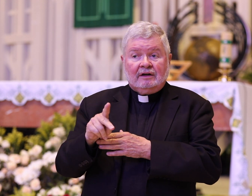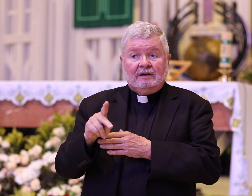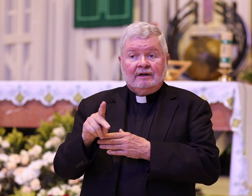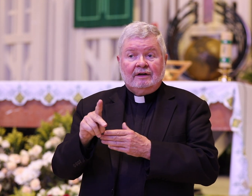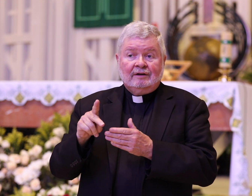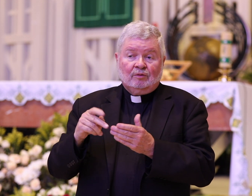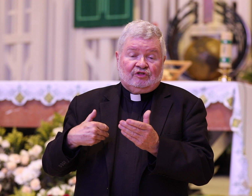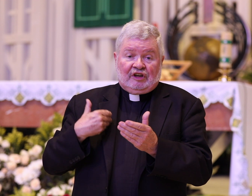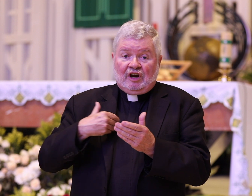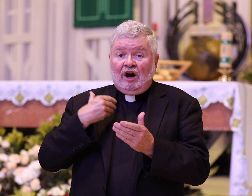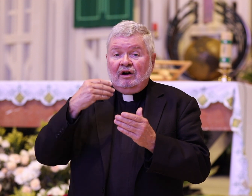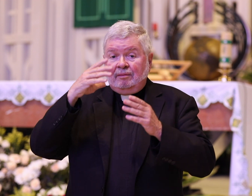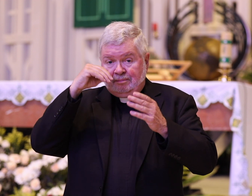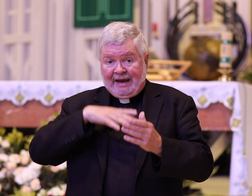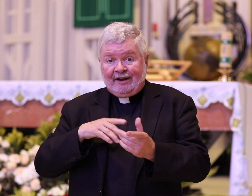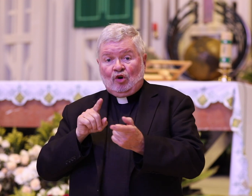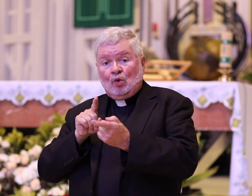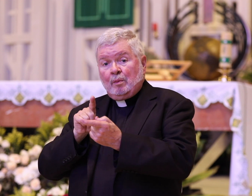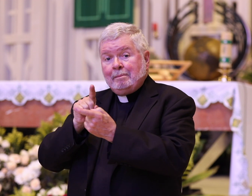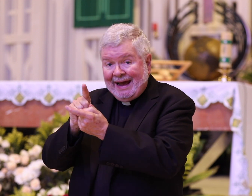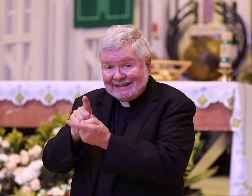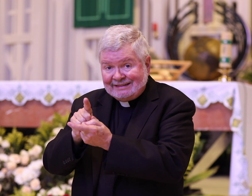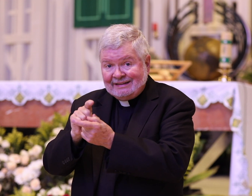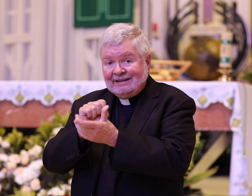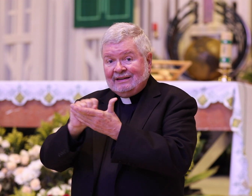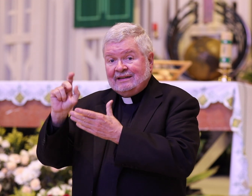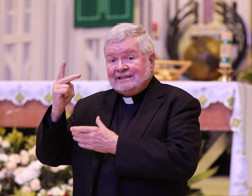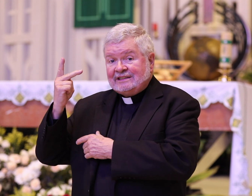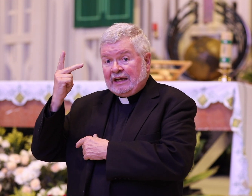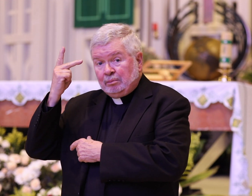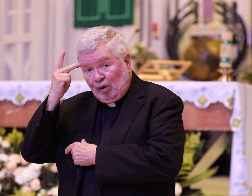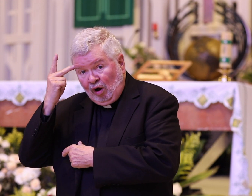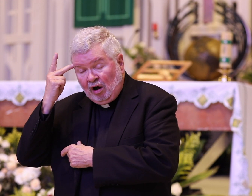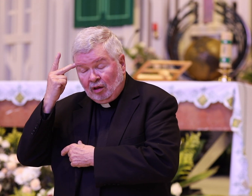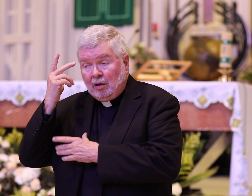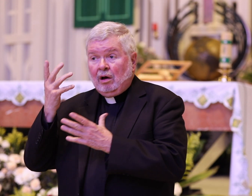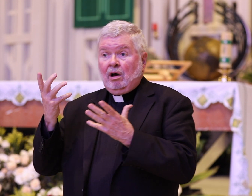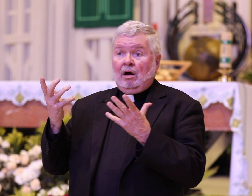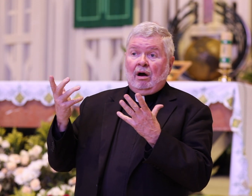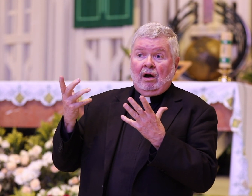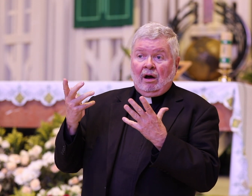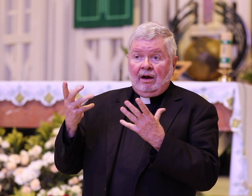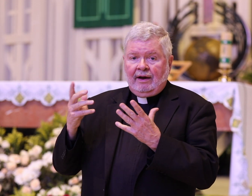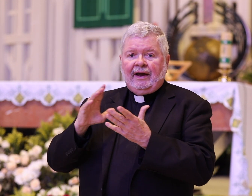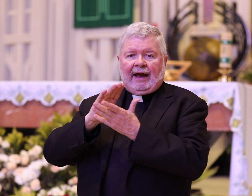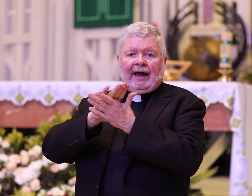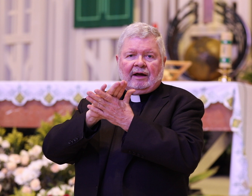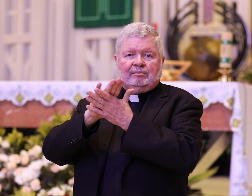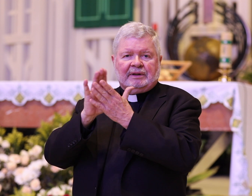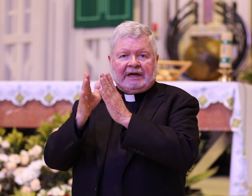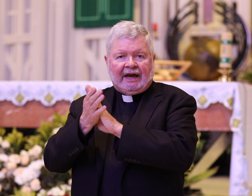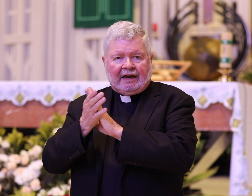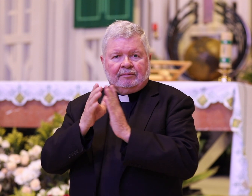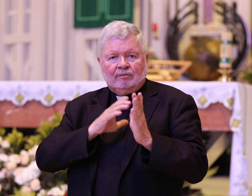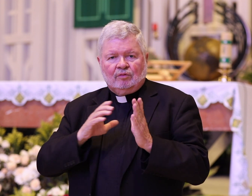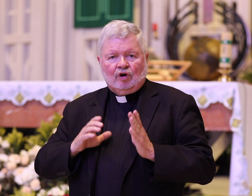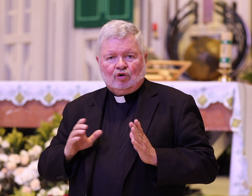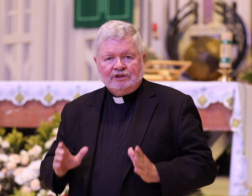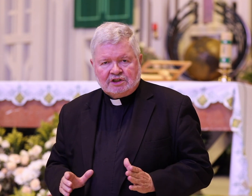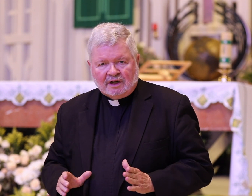was a young man who met st. Paul and became a Christian